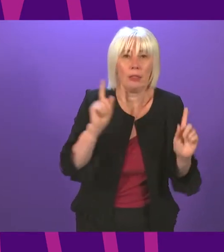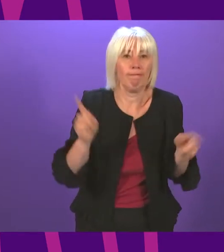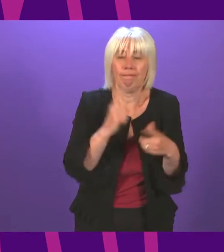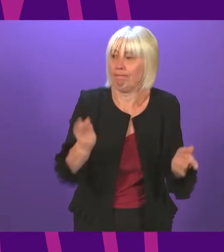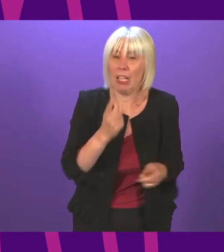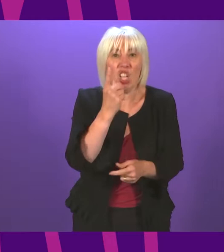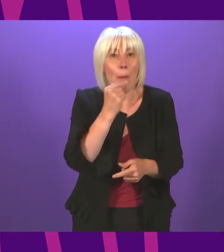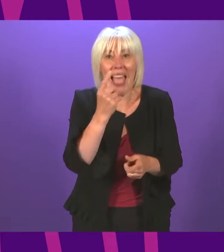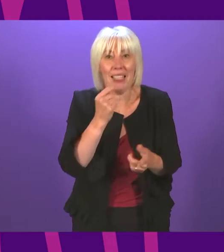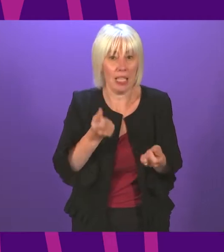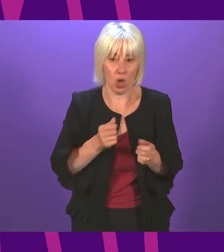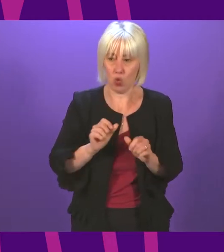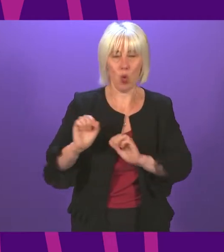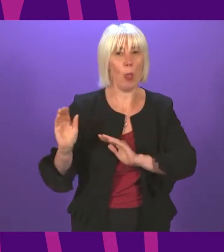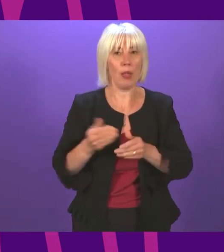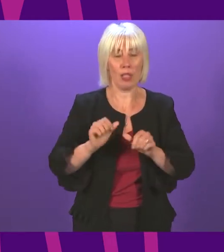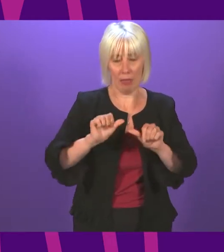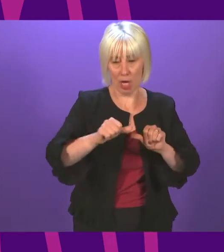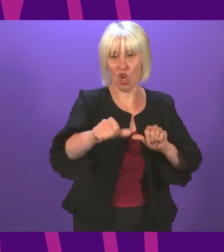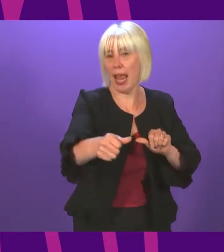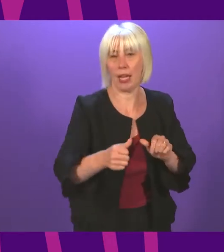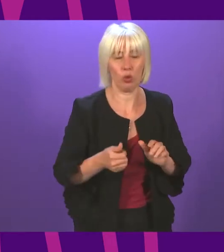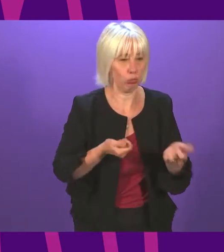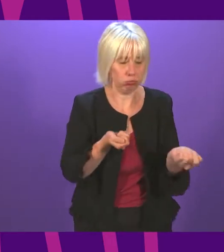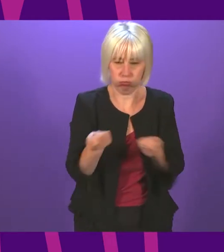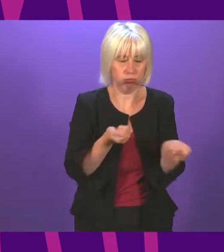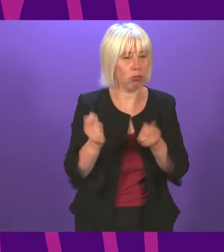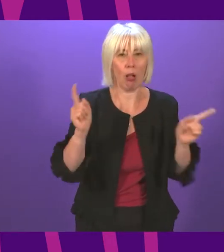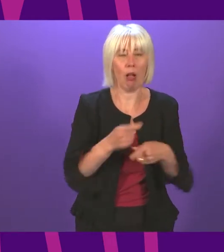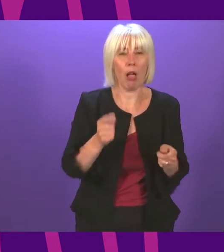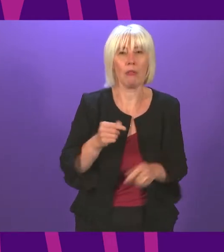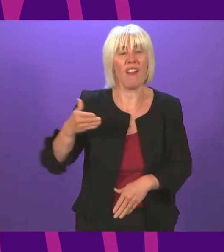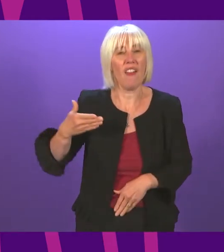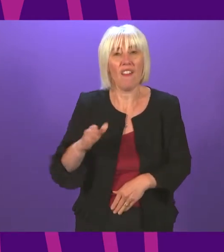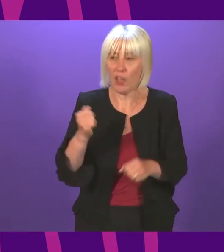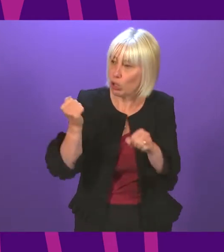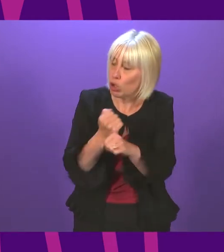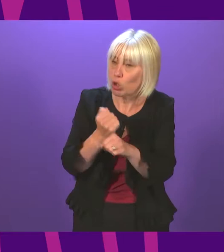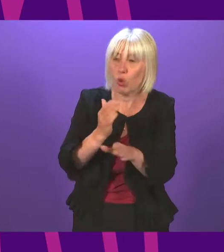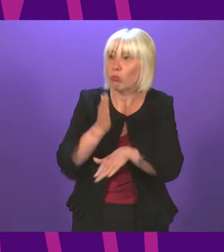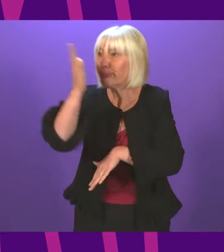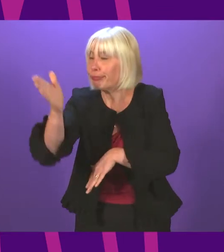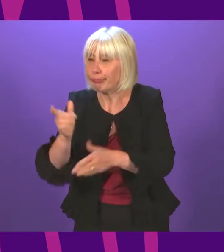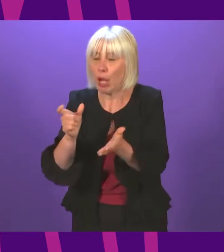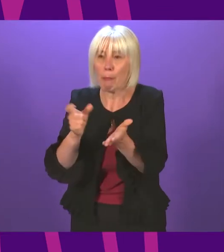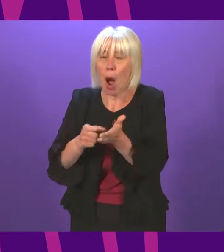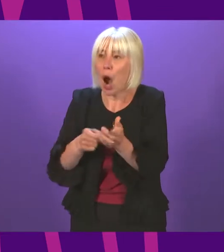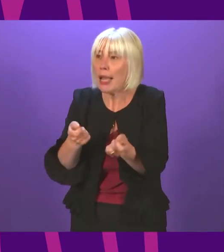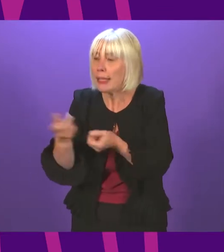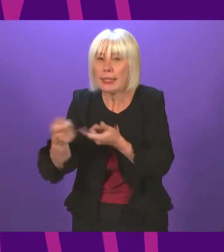supply chain to handle it fish producers who cannot take their product to market because of the ludicrous